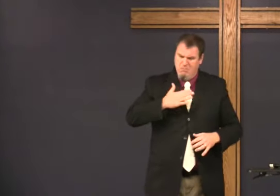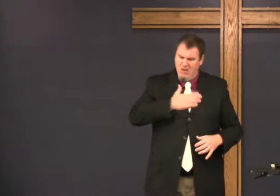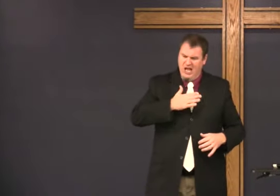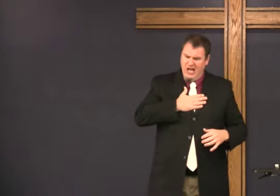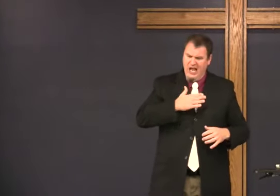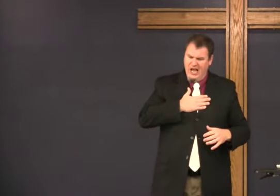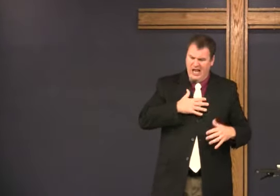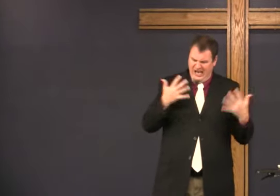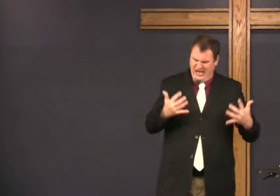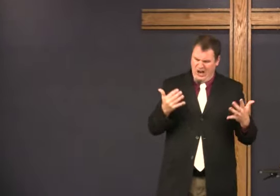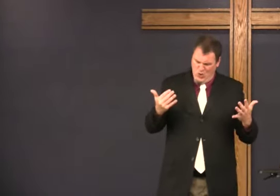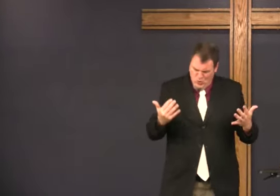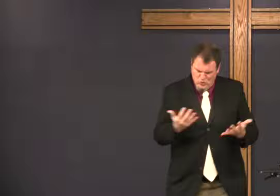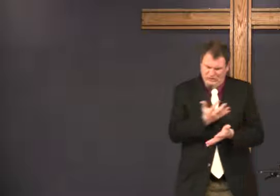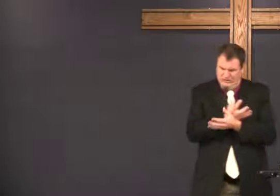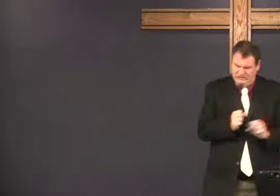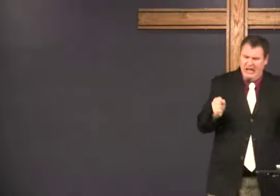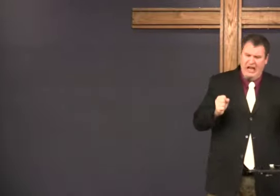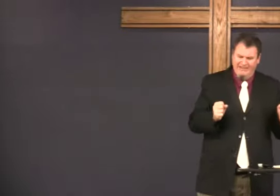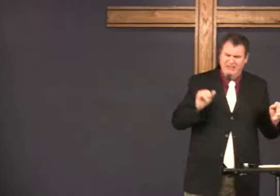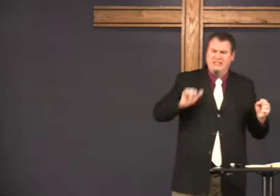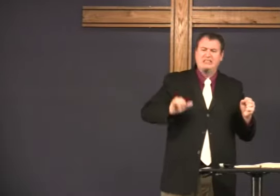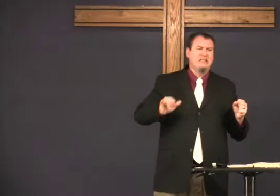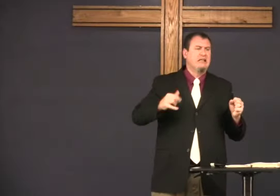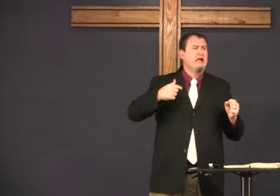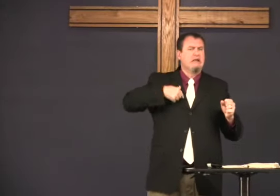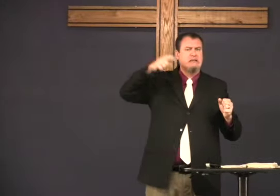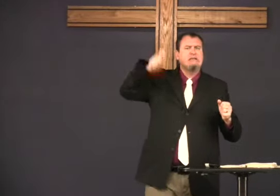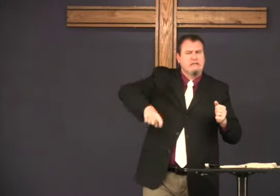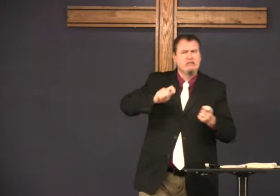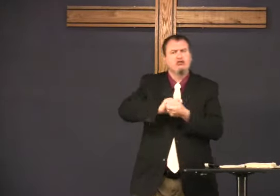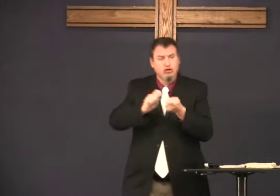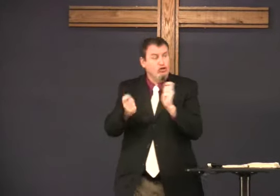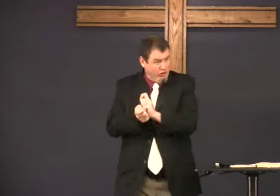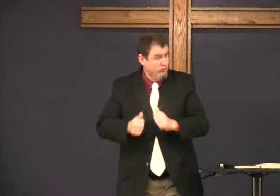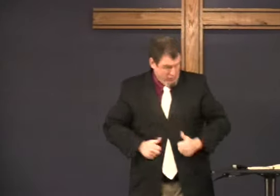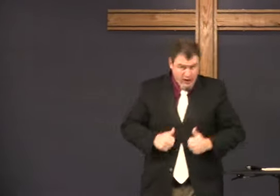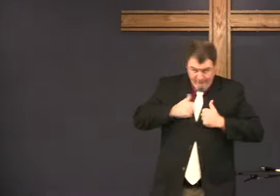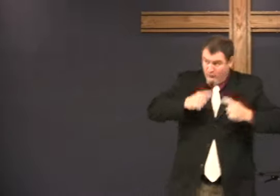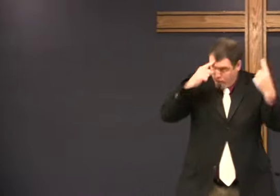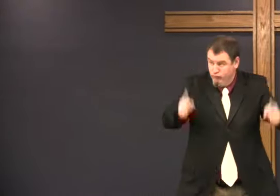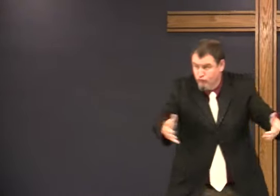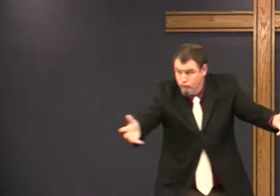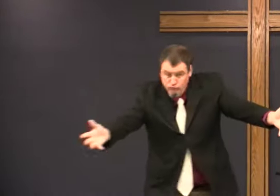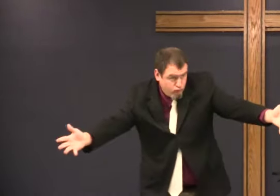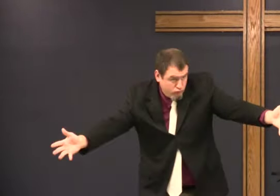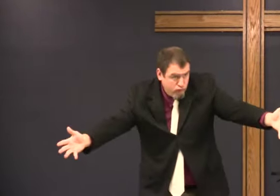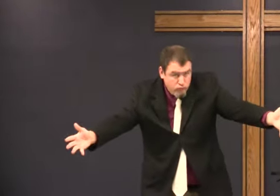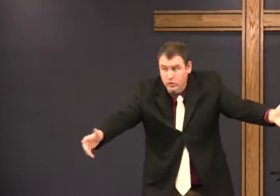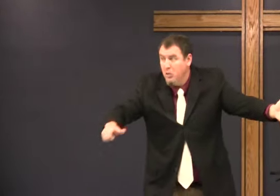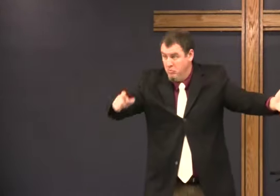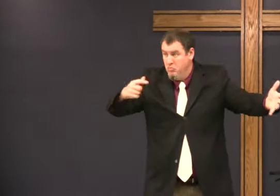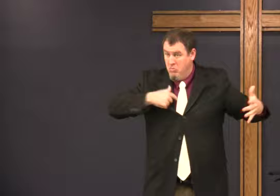As a Christian, I realize that I'm saved. I need to change my life. Right?